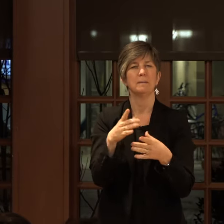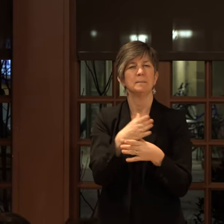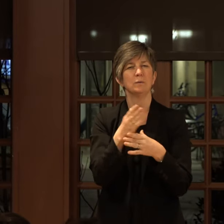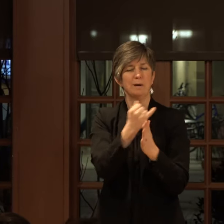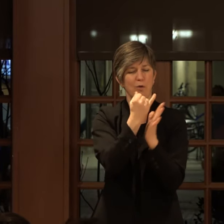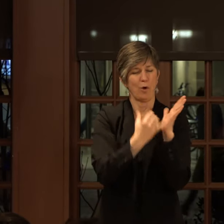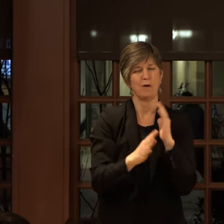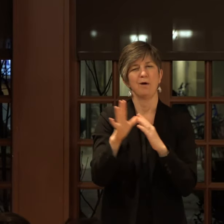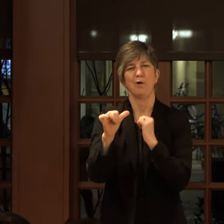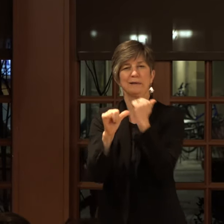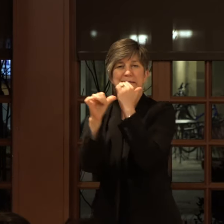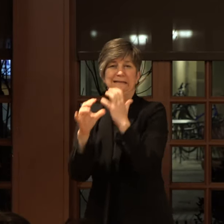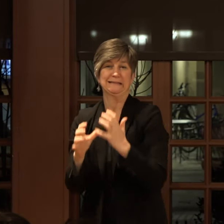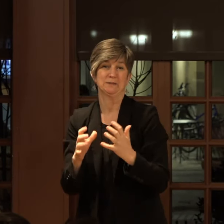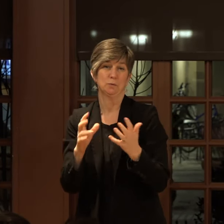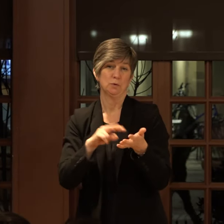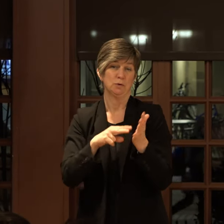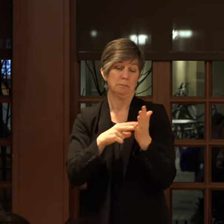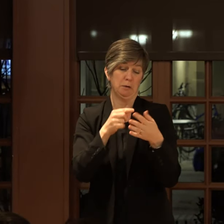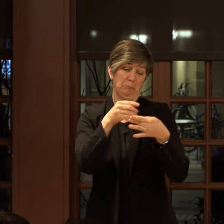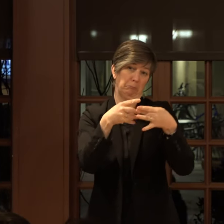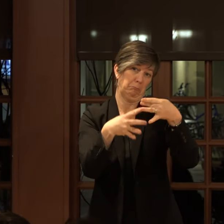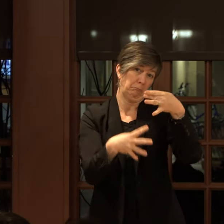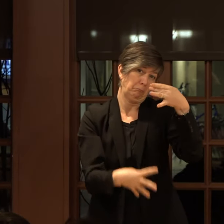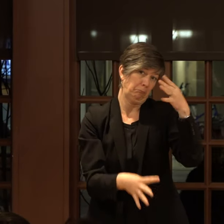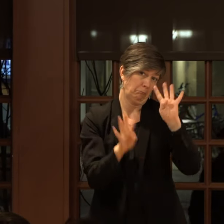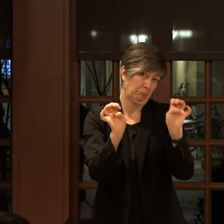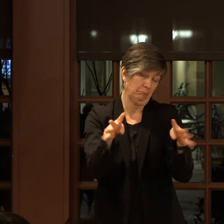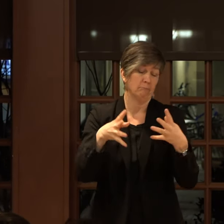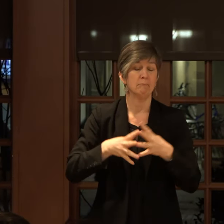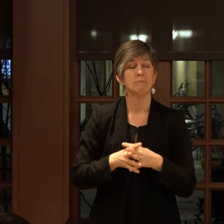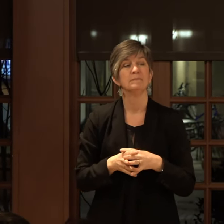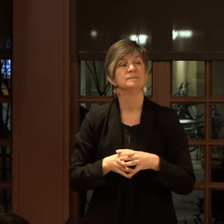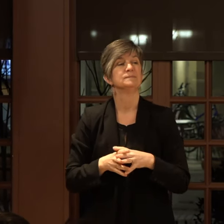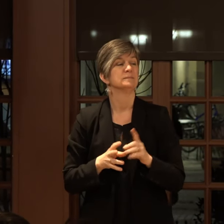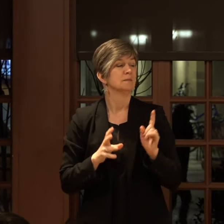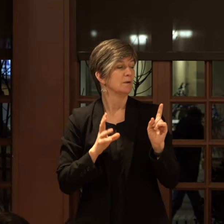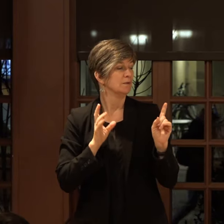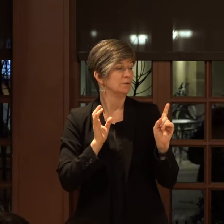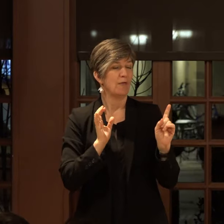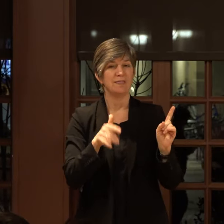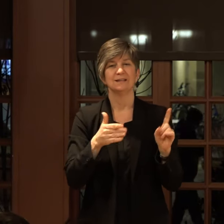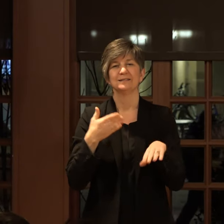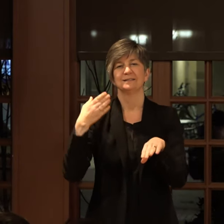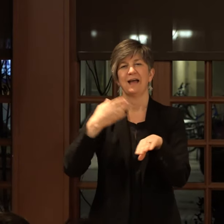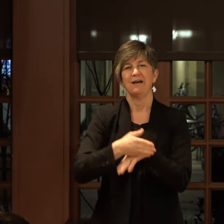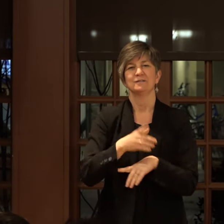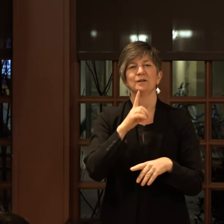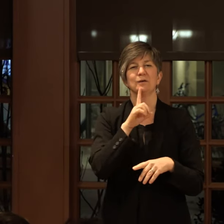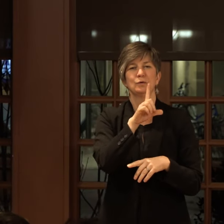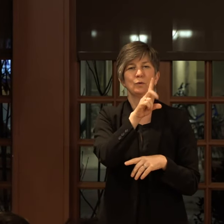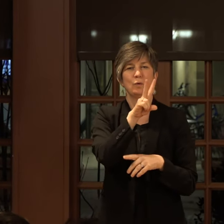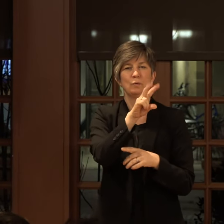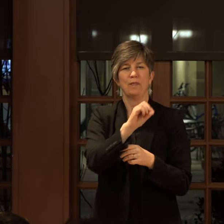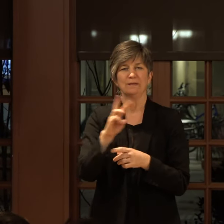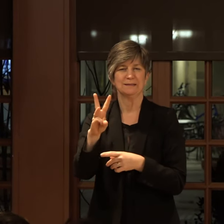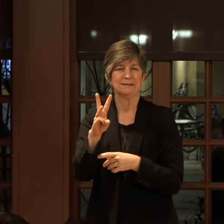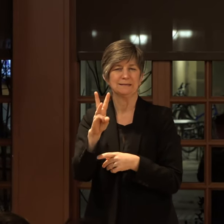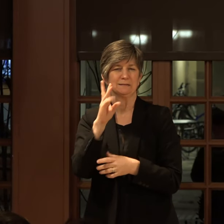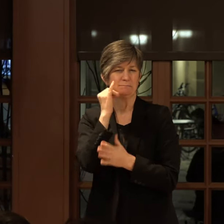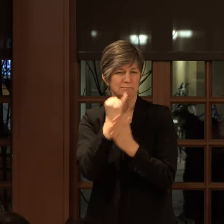which could mean a number of things. So this is after the 2006 piece by Louise Bourgeois.